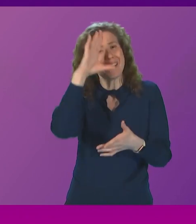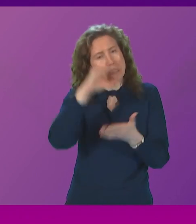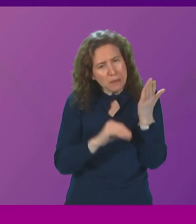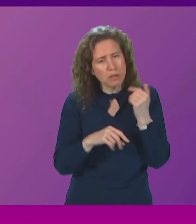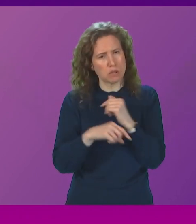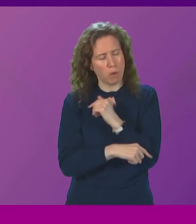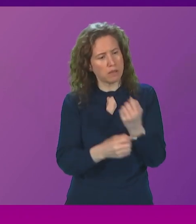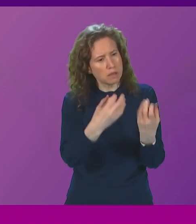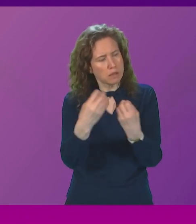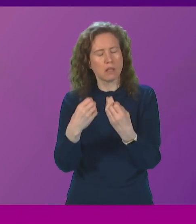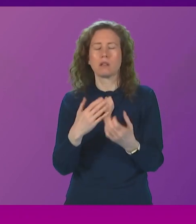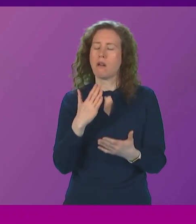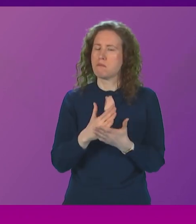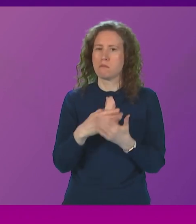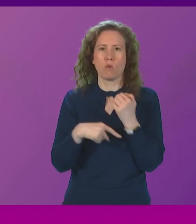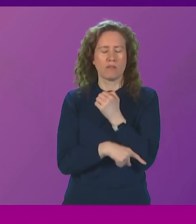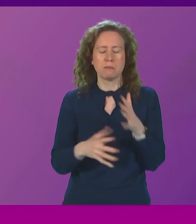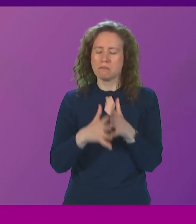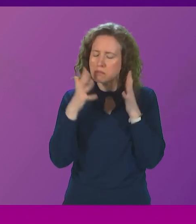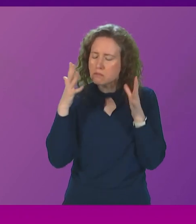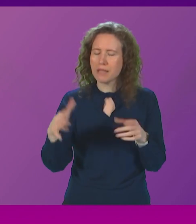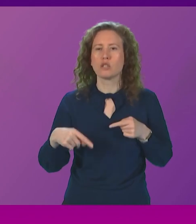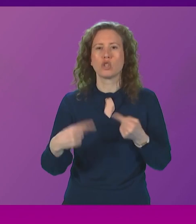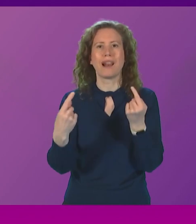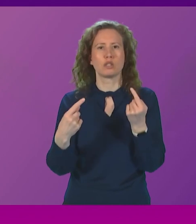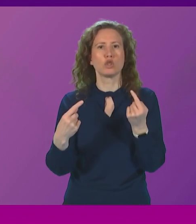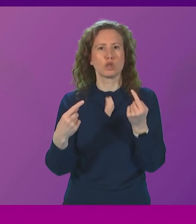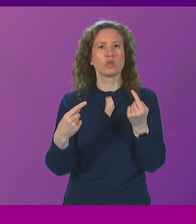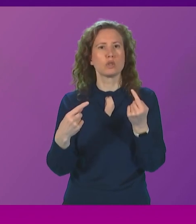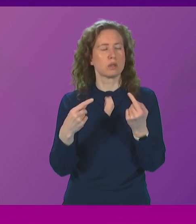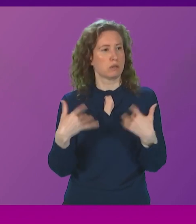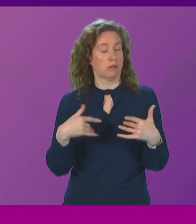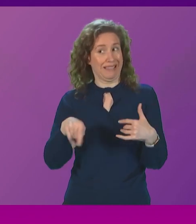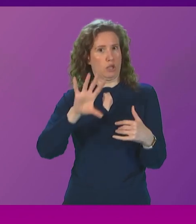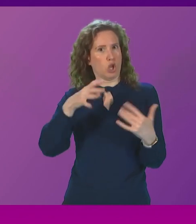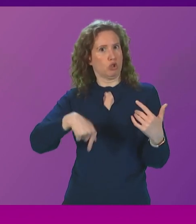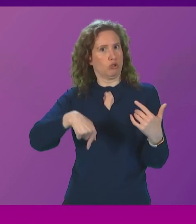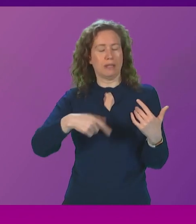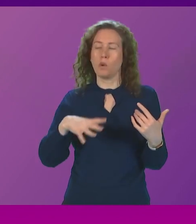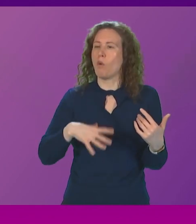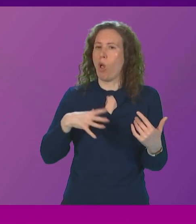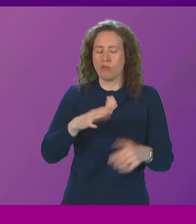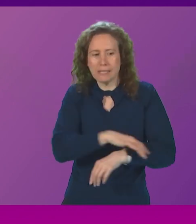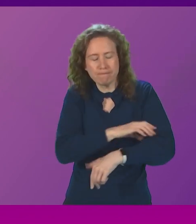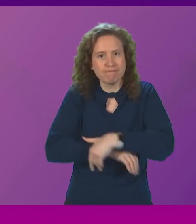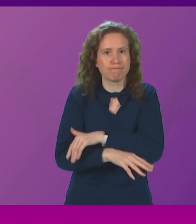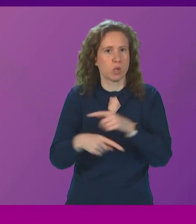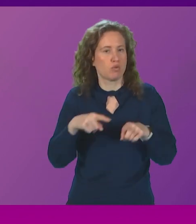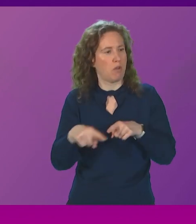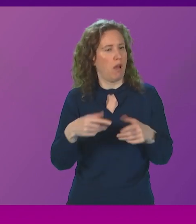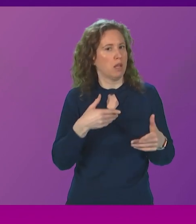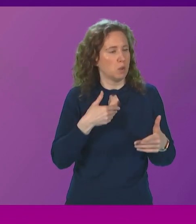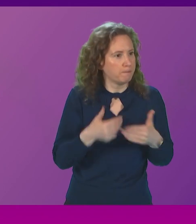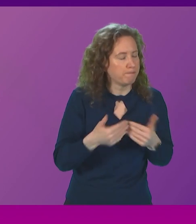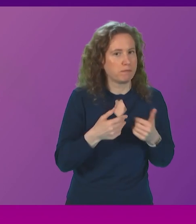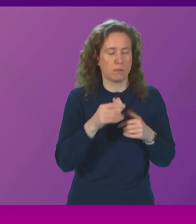confirmed that poverty is the biggest challenge that we're facing as a country while we've already acted to tackle the